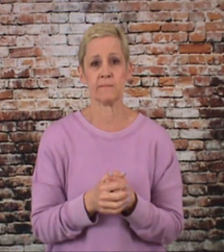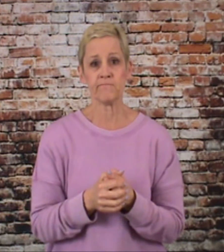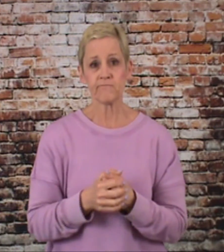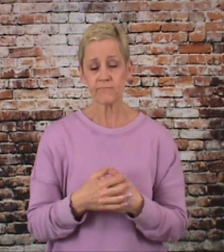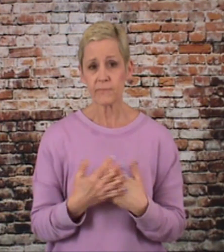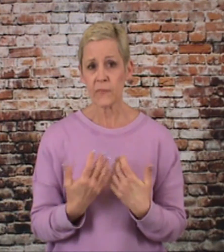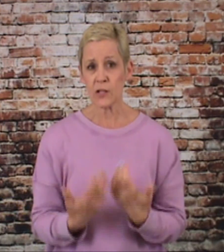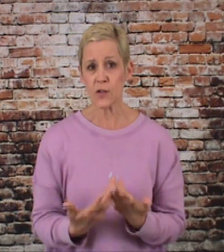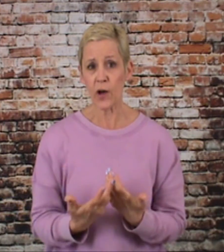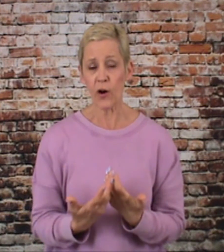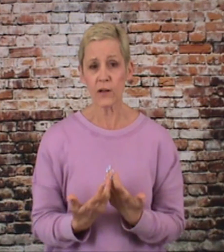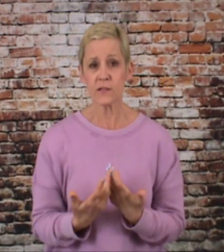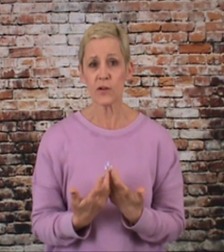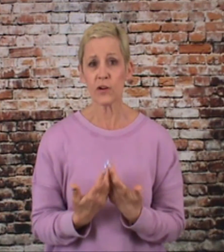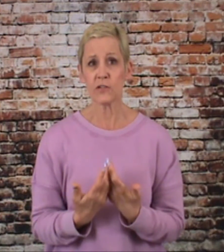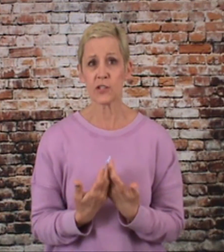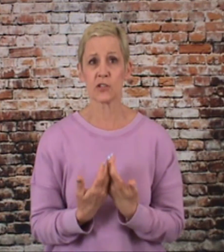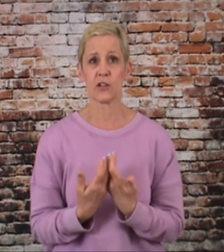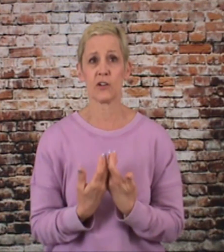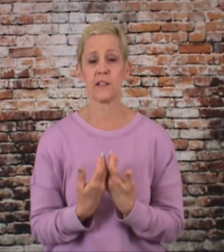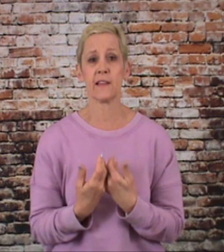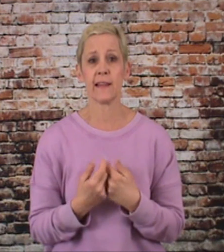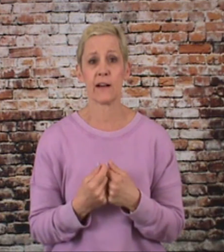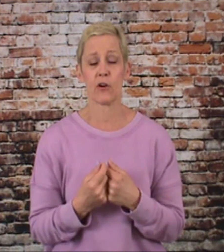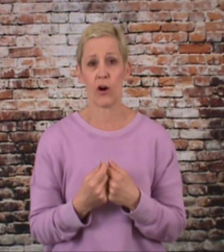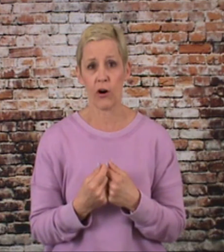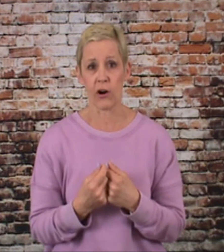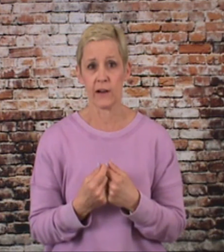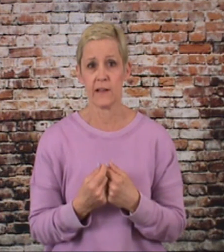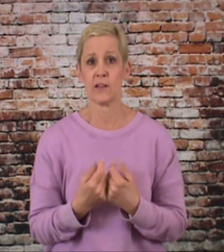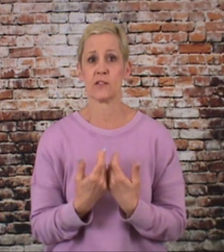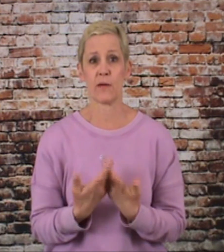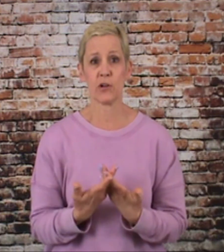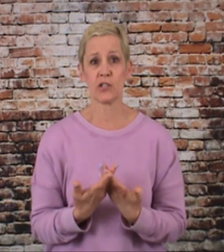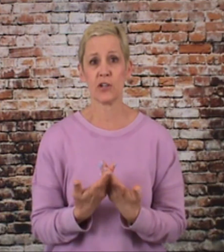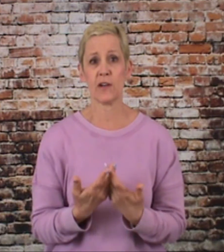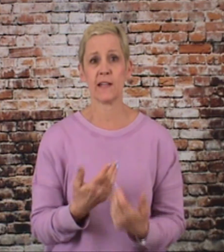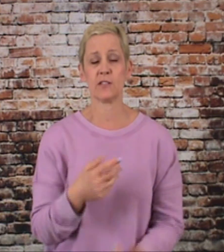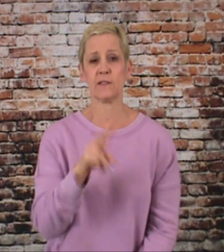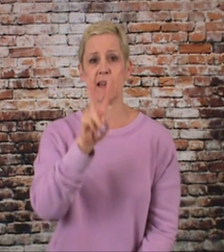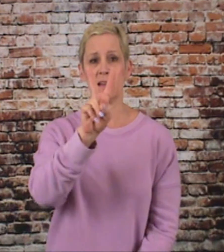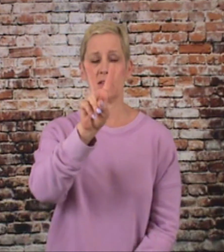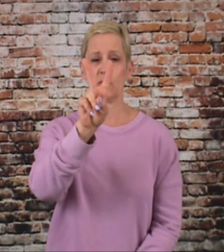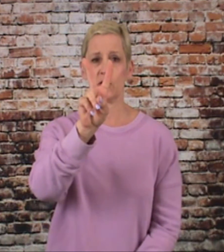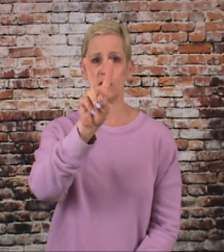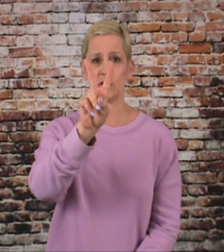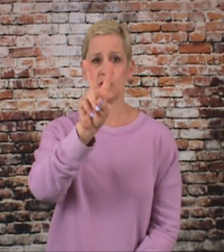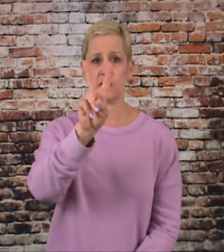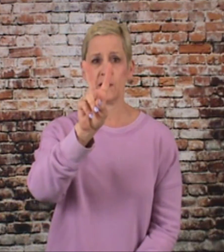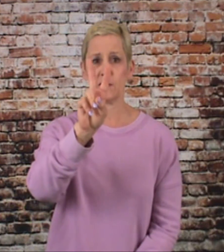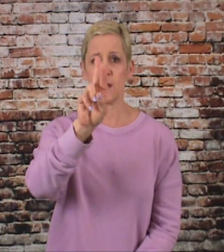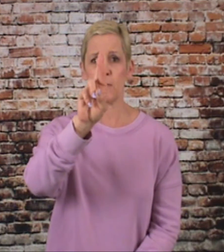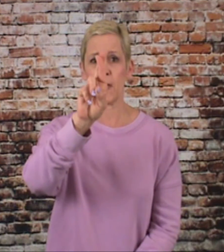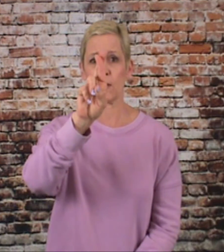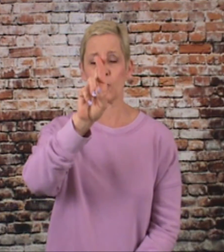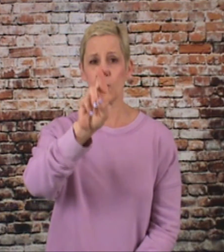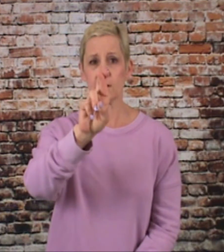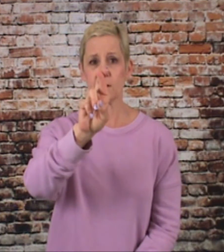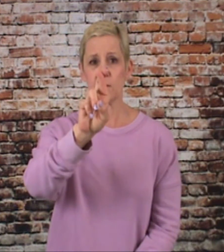so I also heard that you're learning the letter R so I'm going to show you how to do that put your two fingers up and cross them